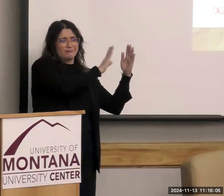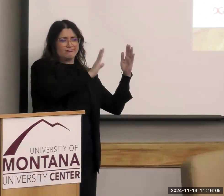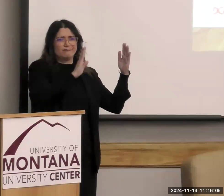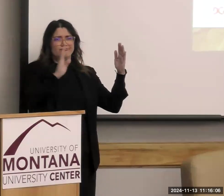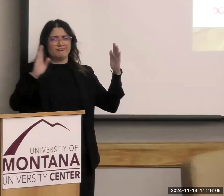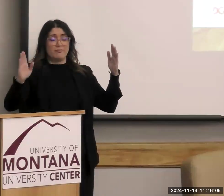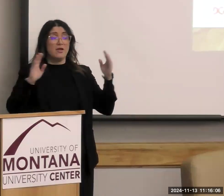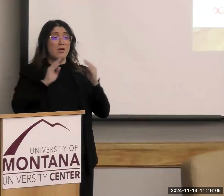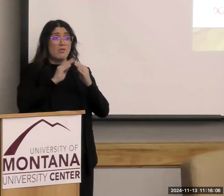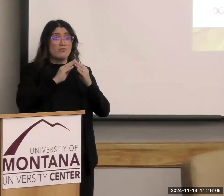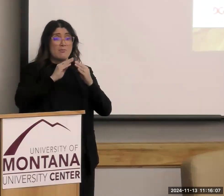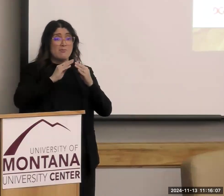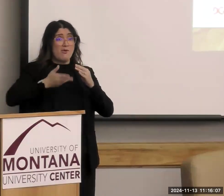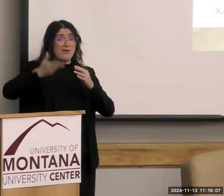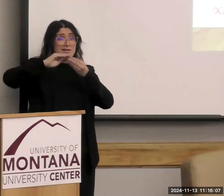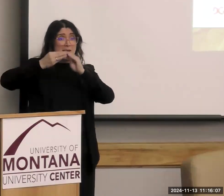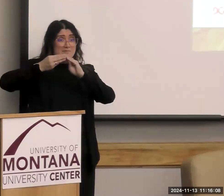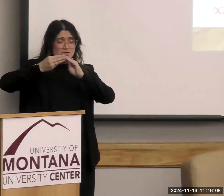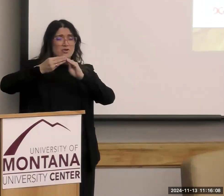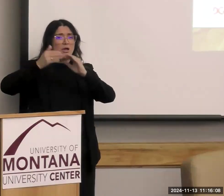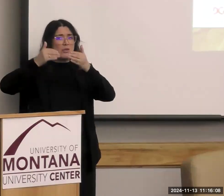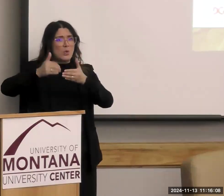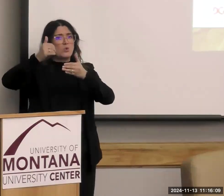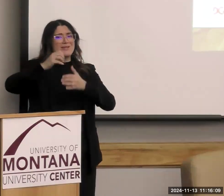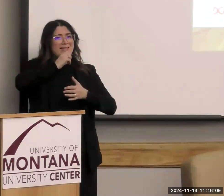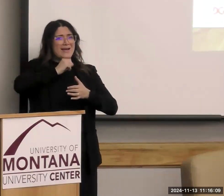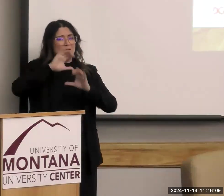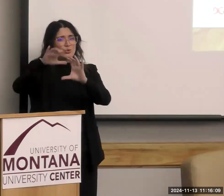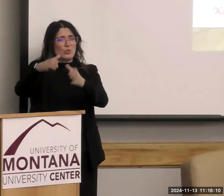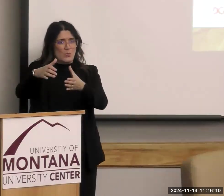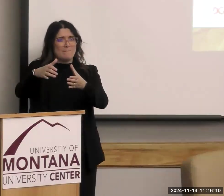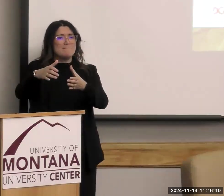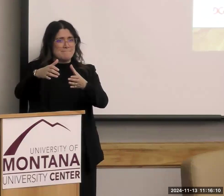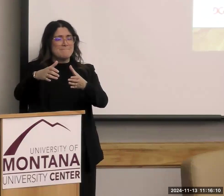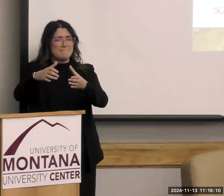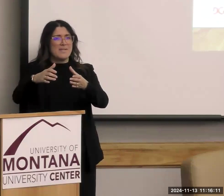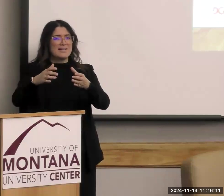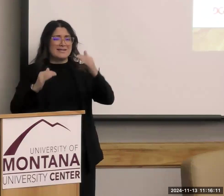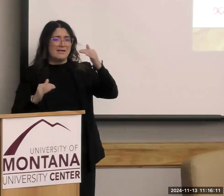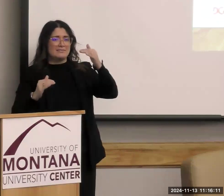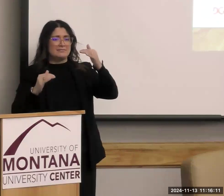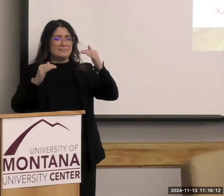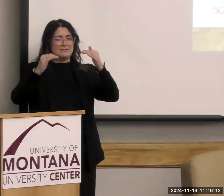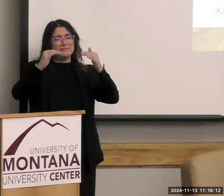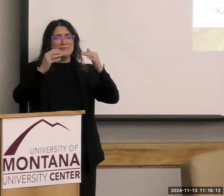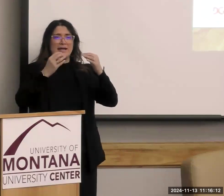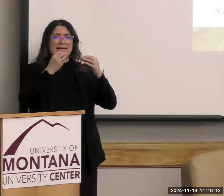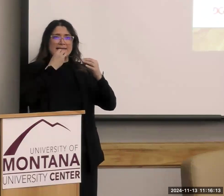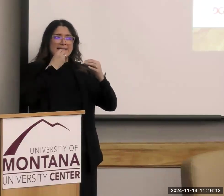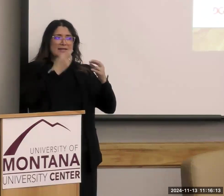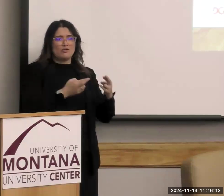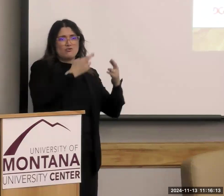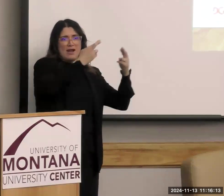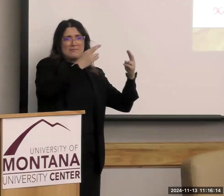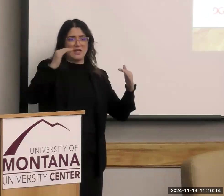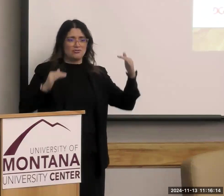score, the closer that age group, that demographic gets to eating the way it's, we're recommending